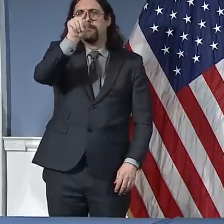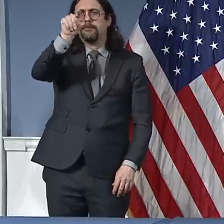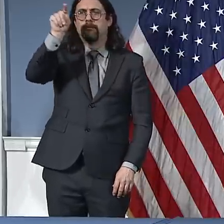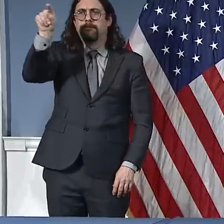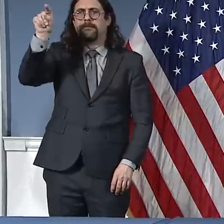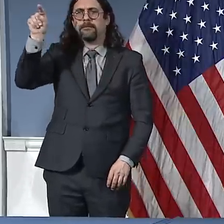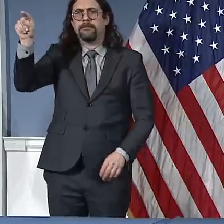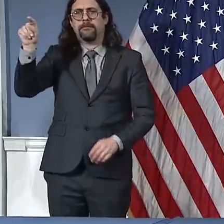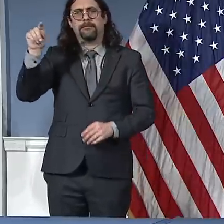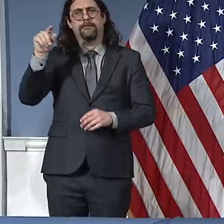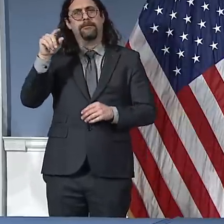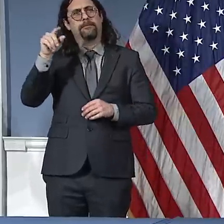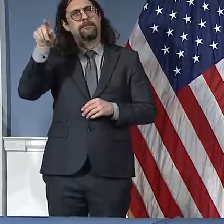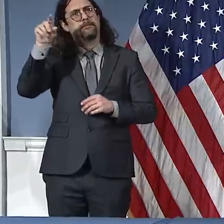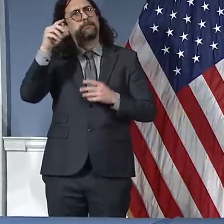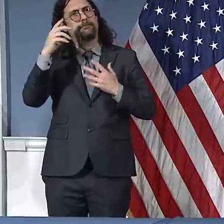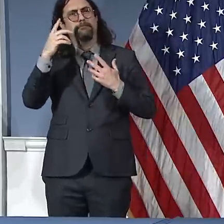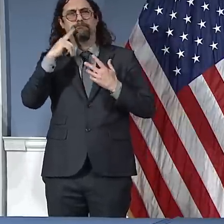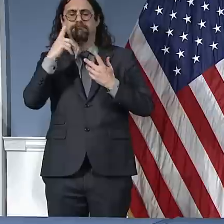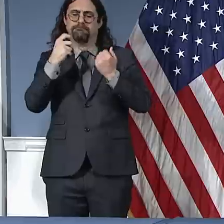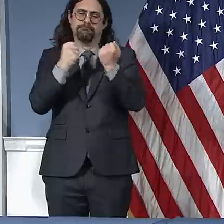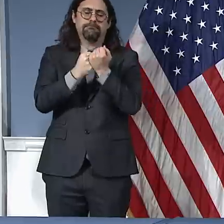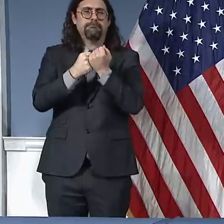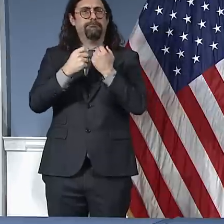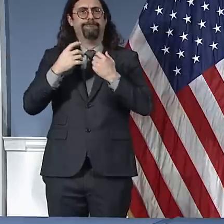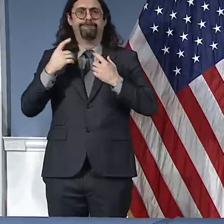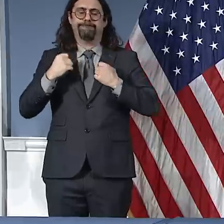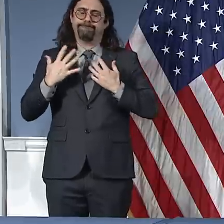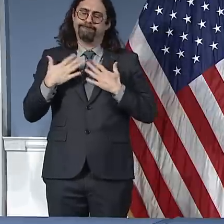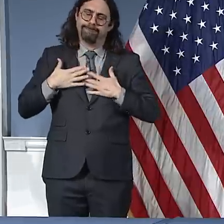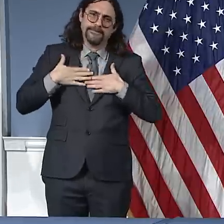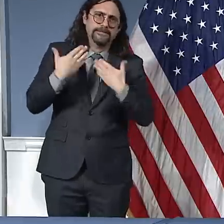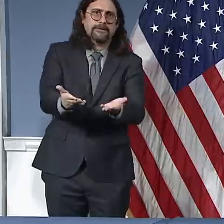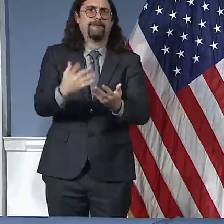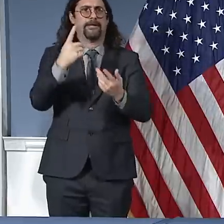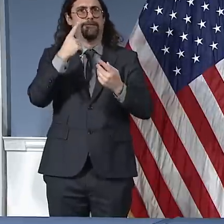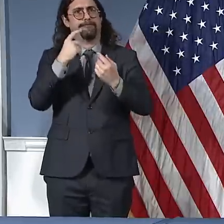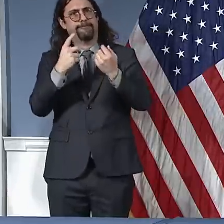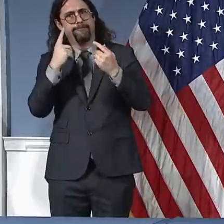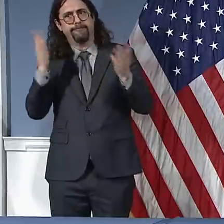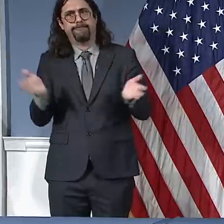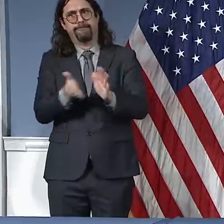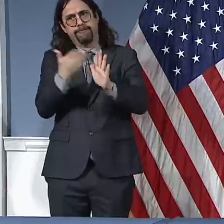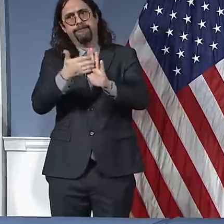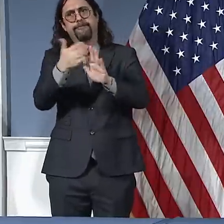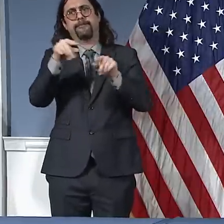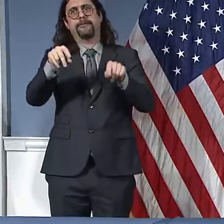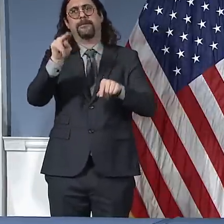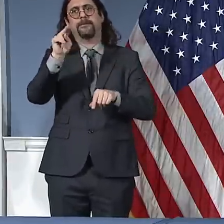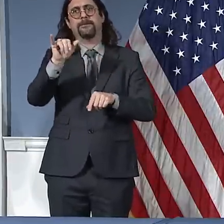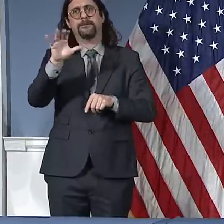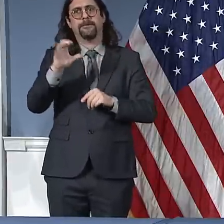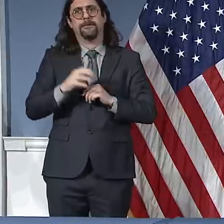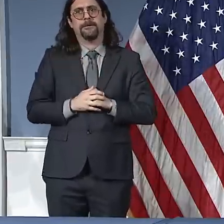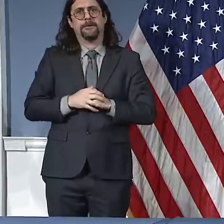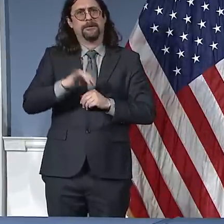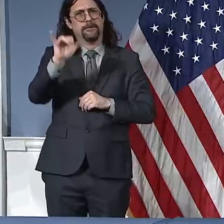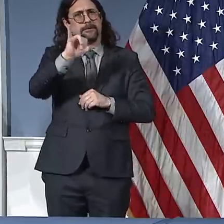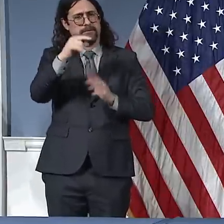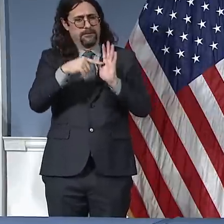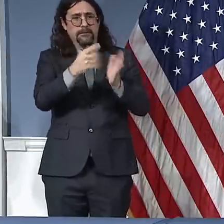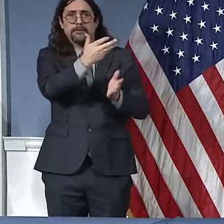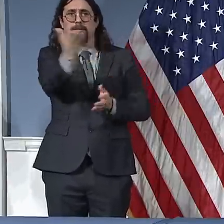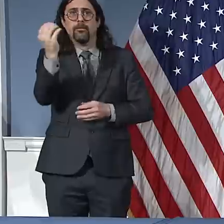basic ways. When you think of you turn on that faucet, you turn on the tap and you get water, let's thank our Department of Environmental